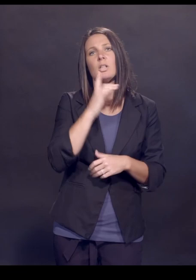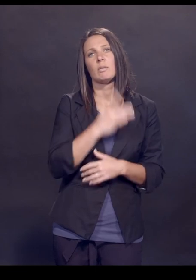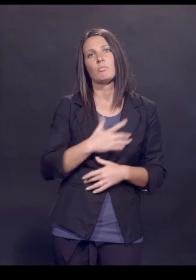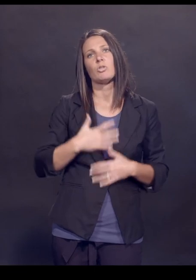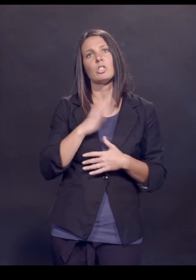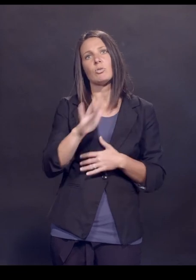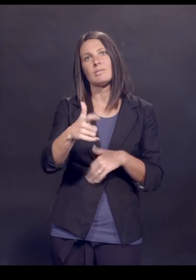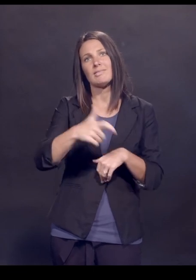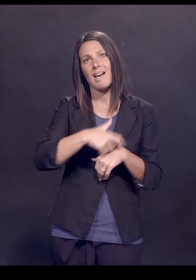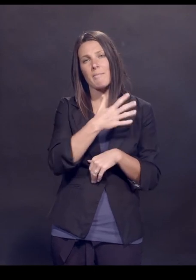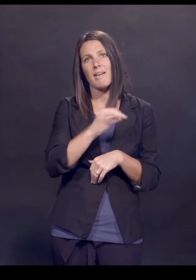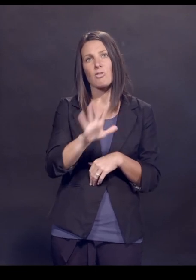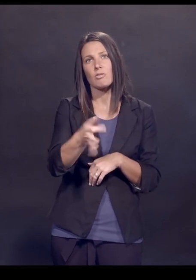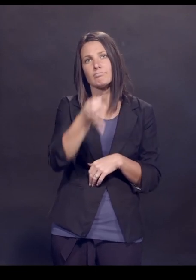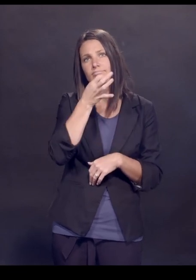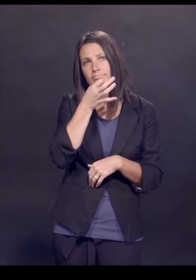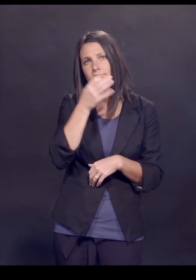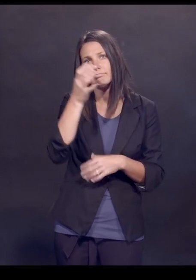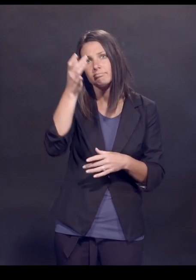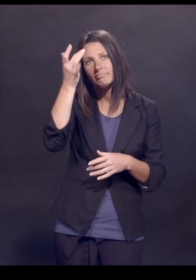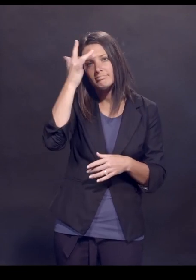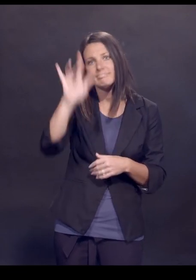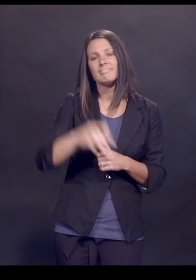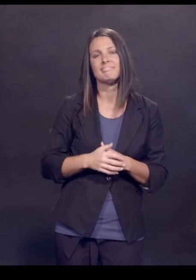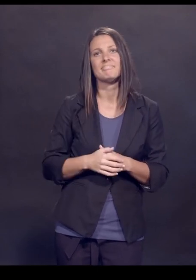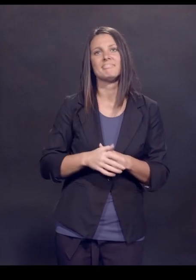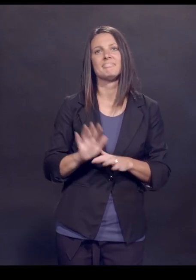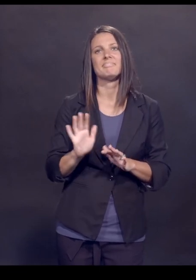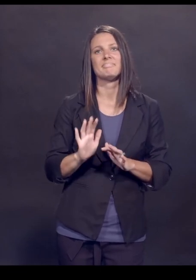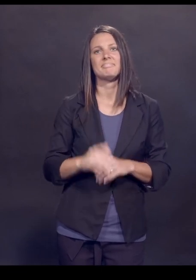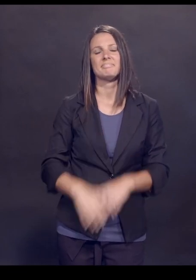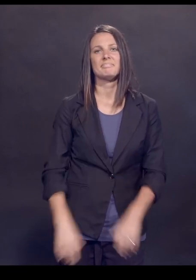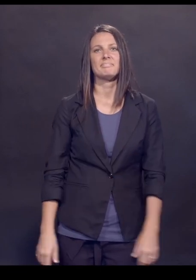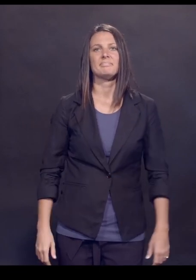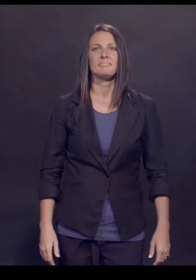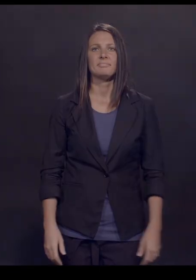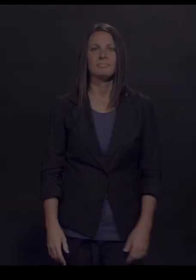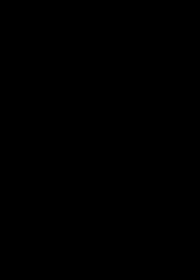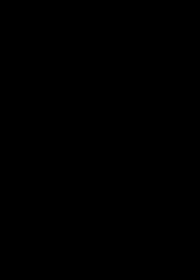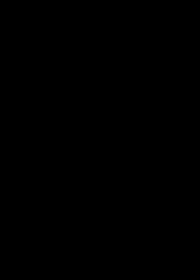appreciate your time and your expertise. My pleasure. Dr. Offit. Thanks.